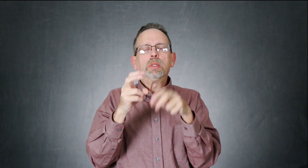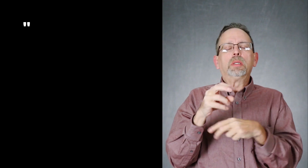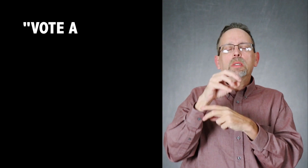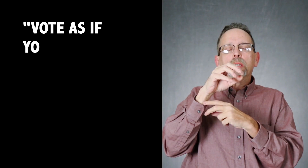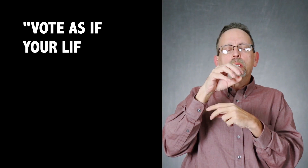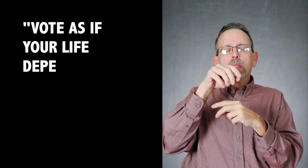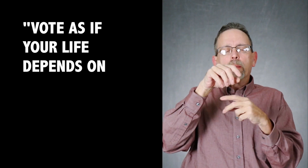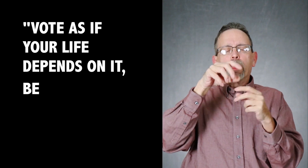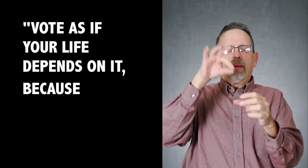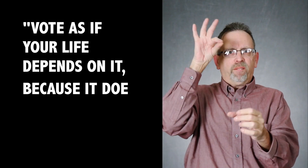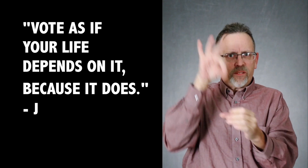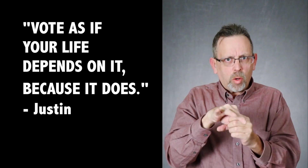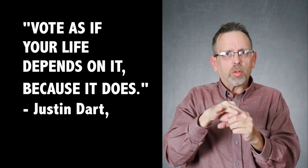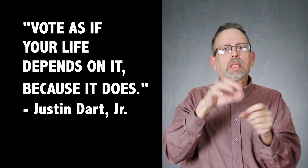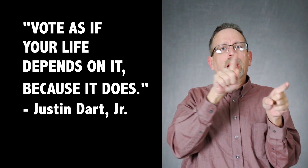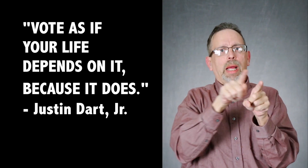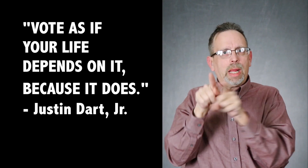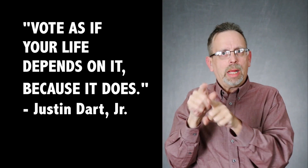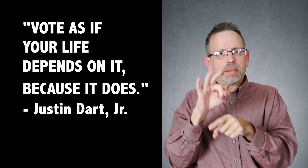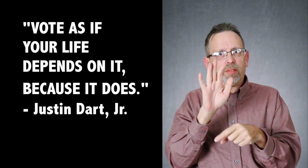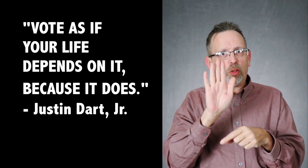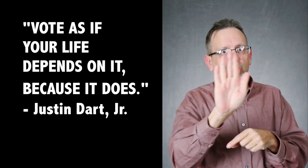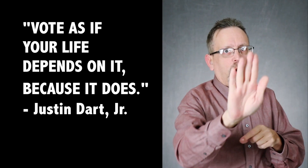Vote as if your life depends on it, because it does.